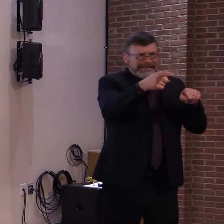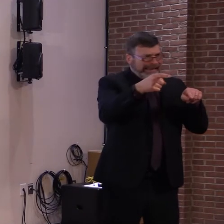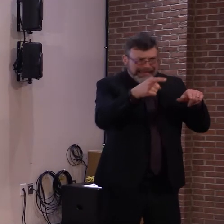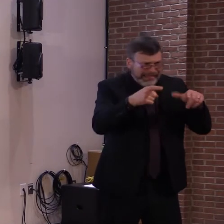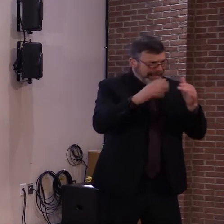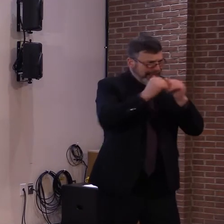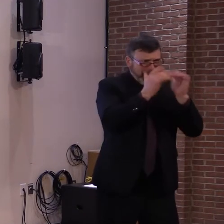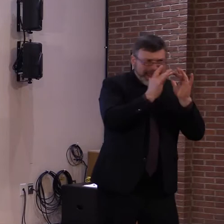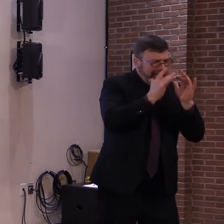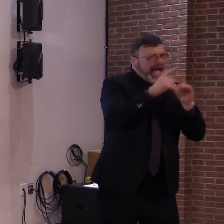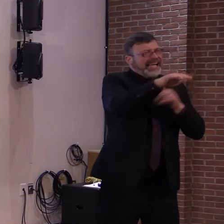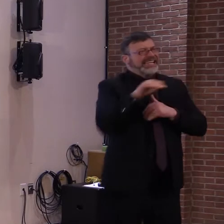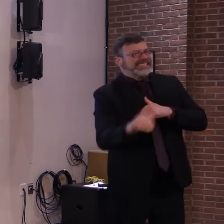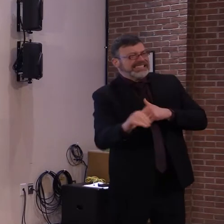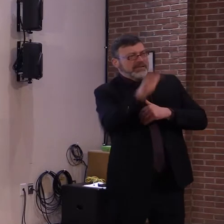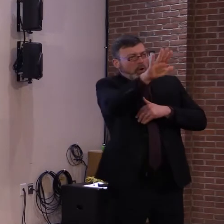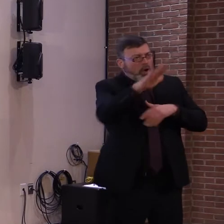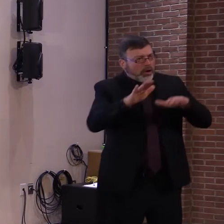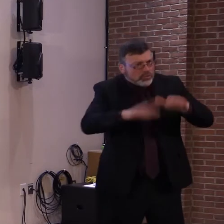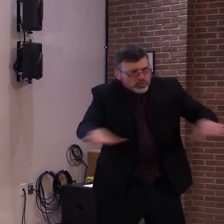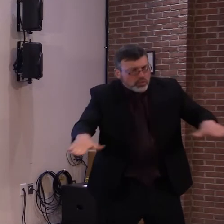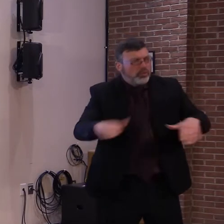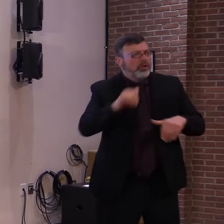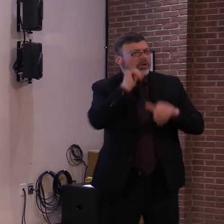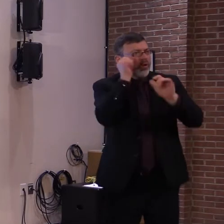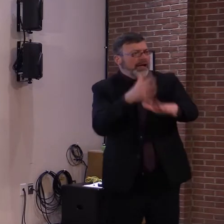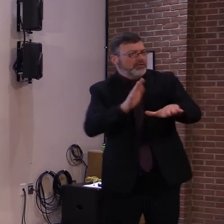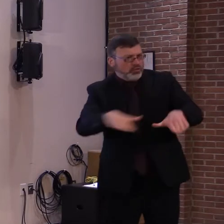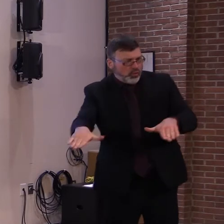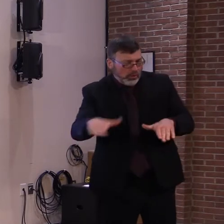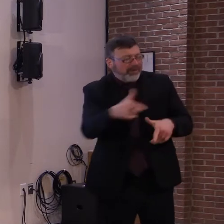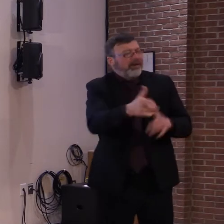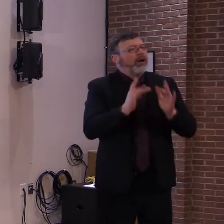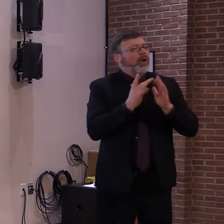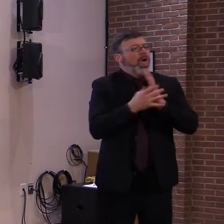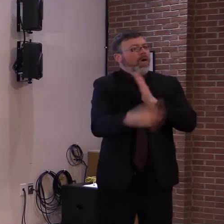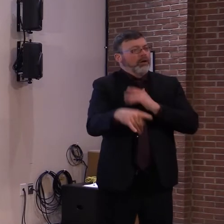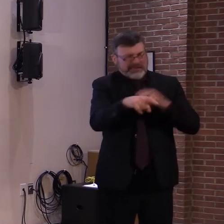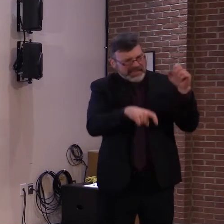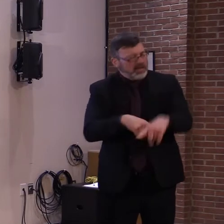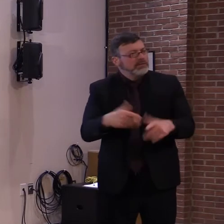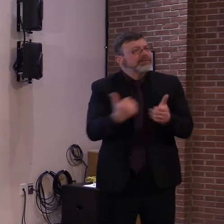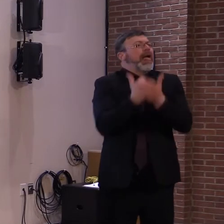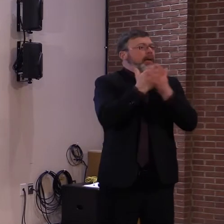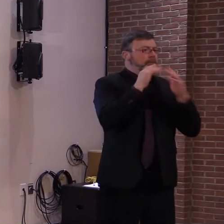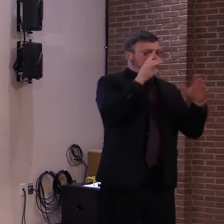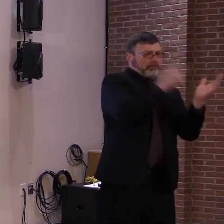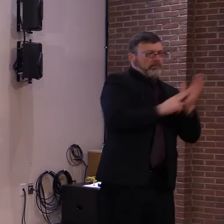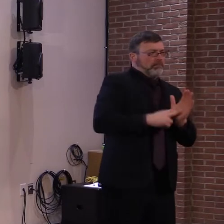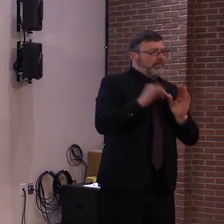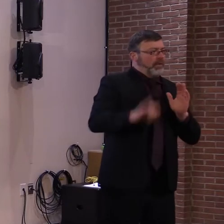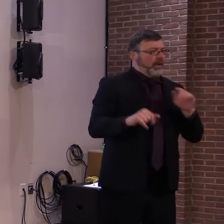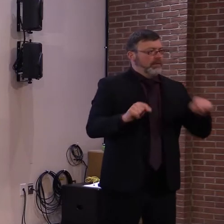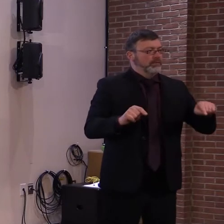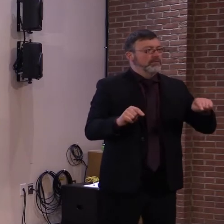when you make an appointment, it is very important that you keep it. Please do not make an appointment if